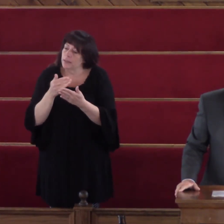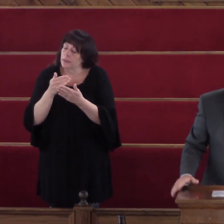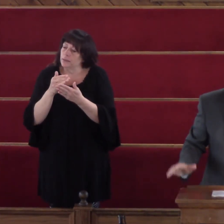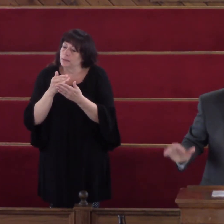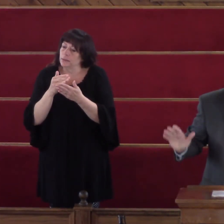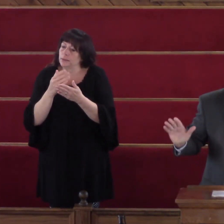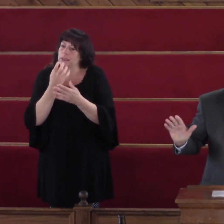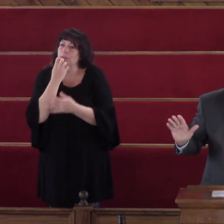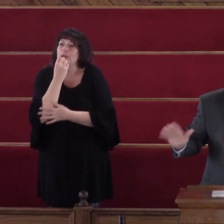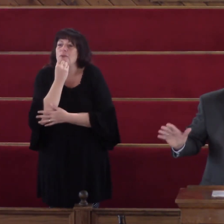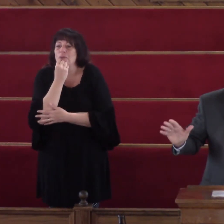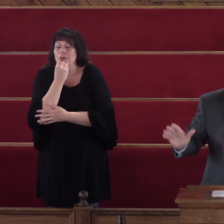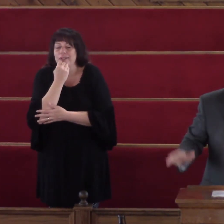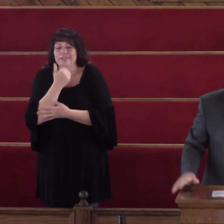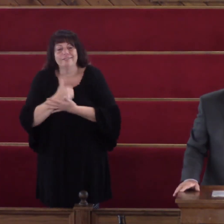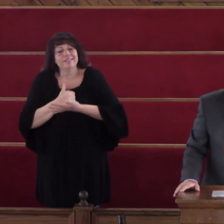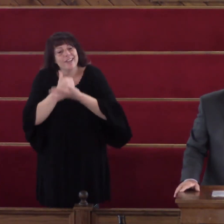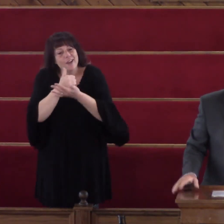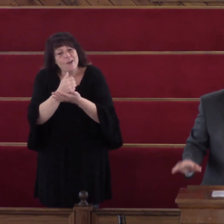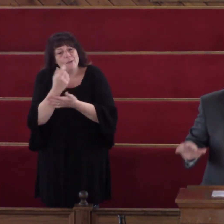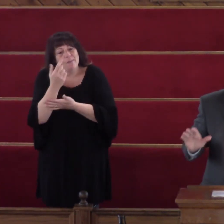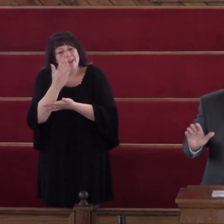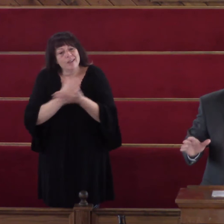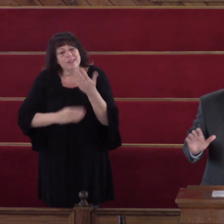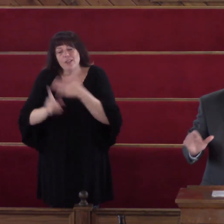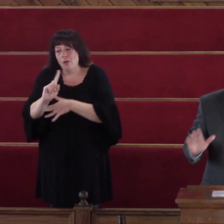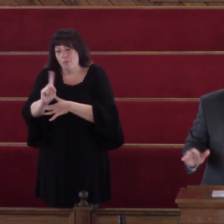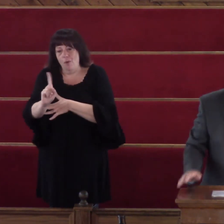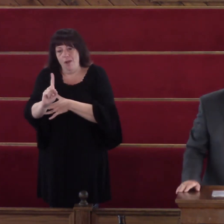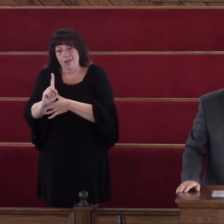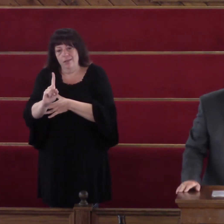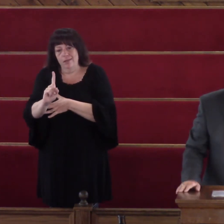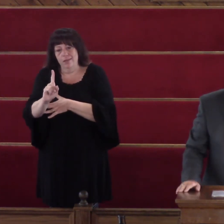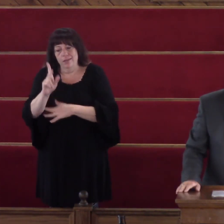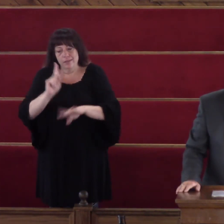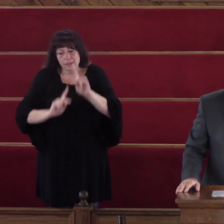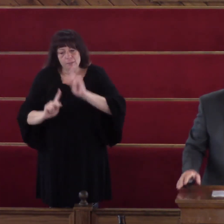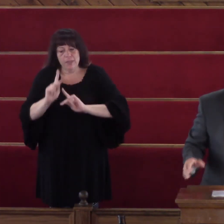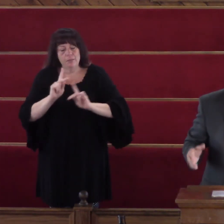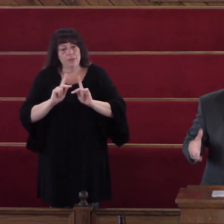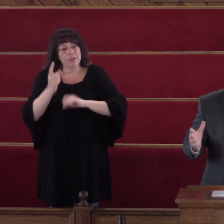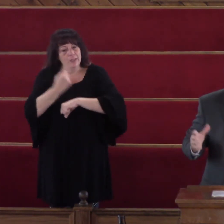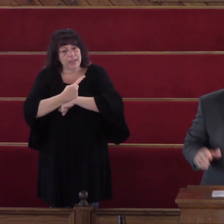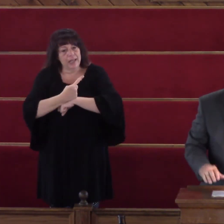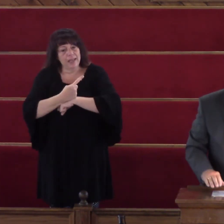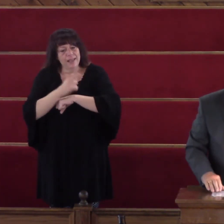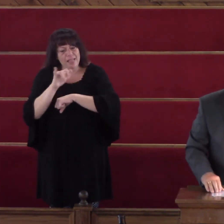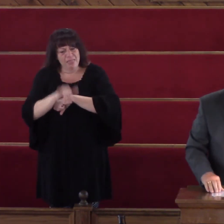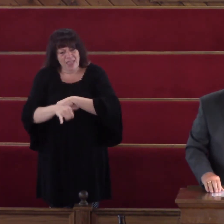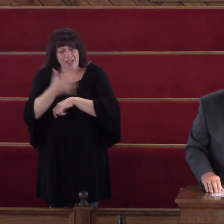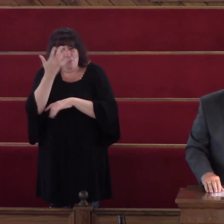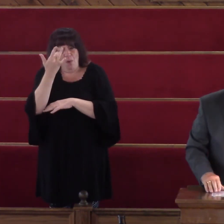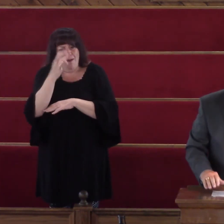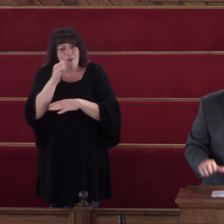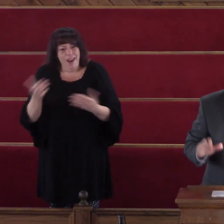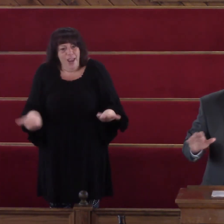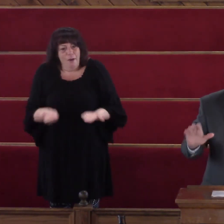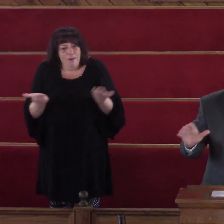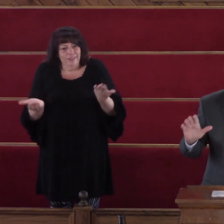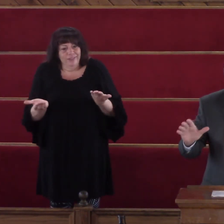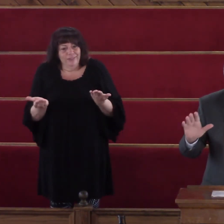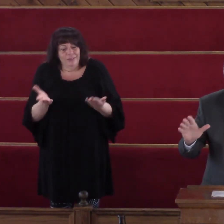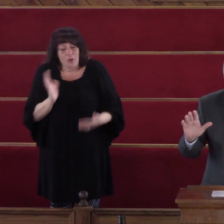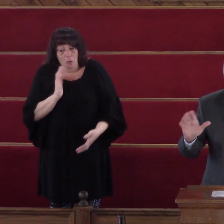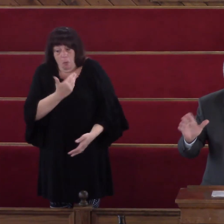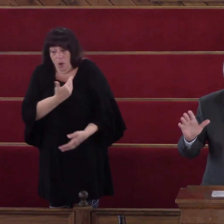And that's why we're here We want to be a help We want to be a lifting up And if you could